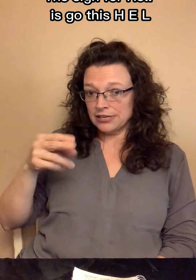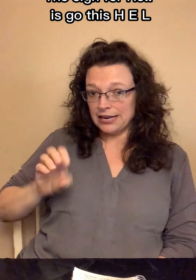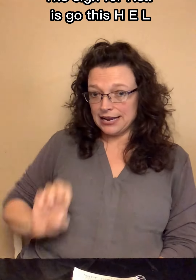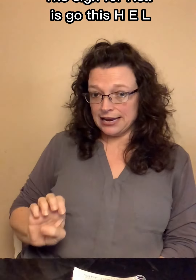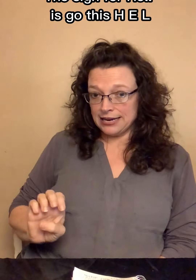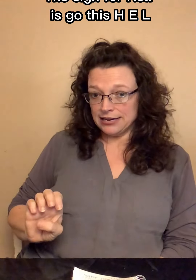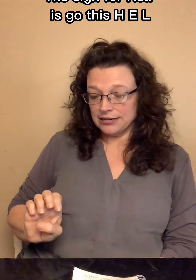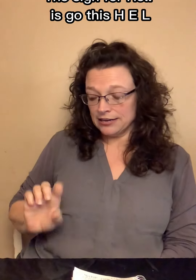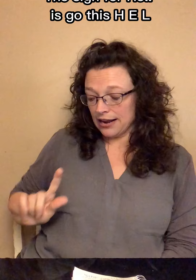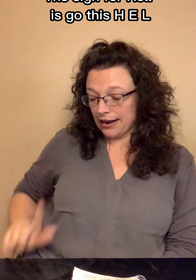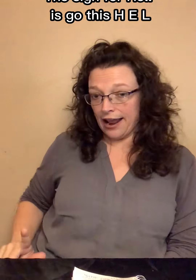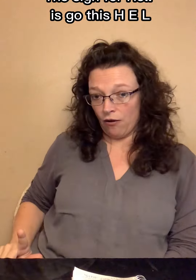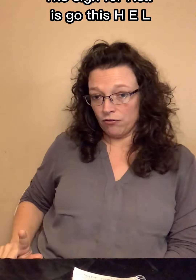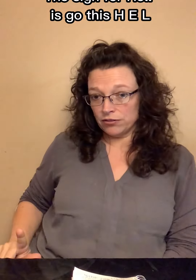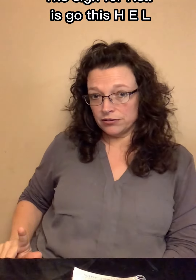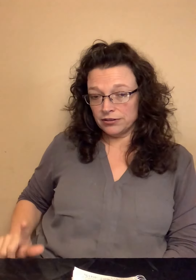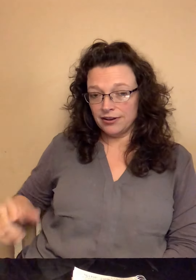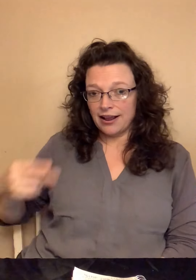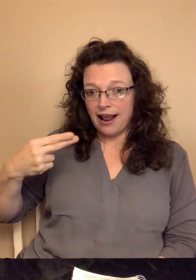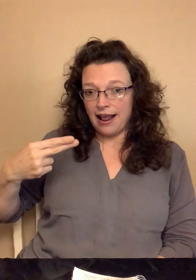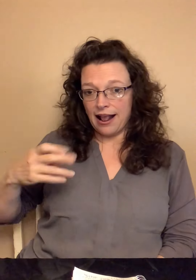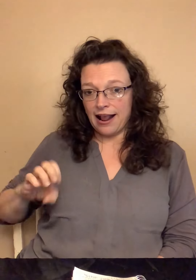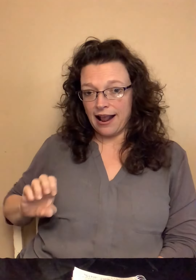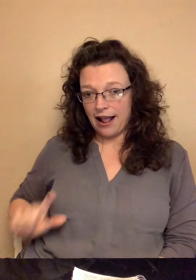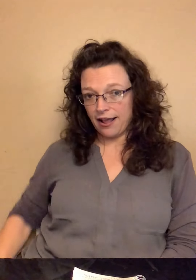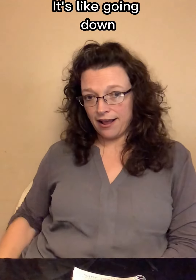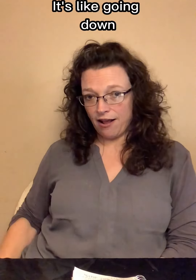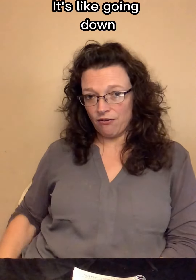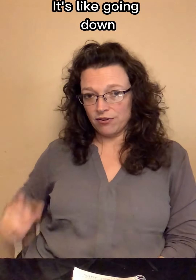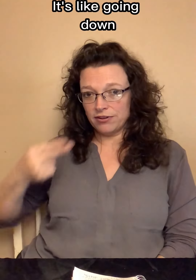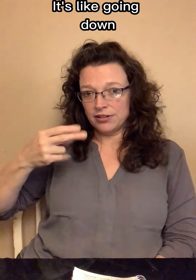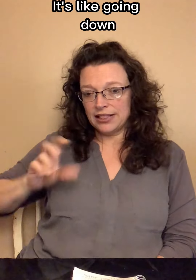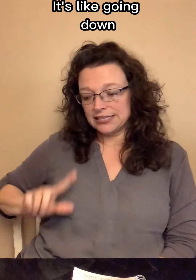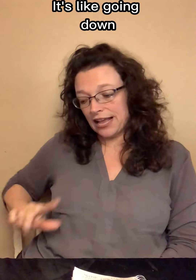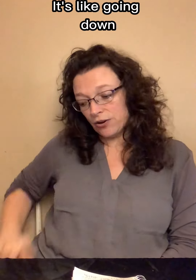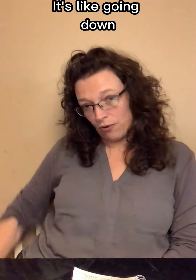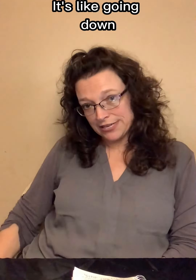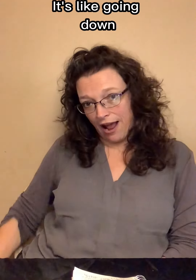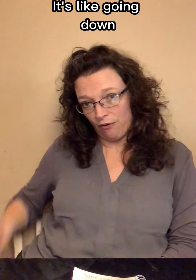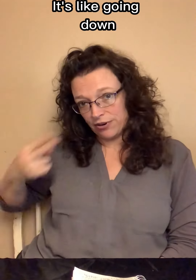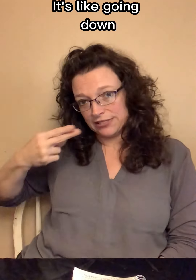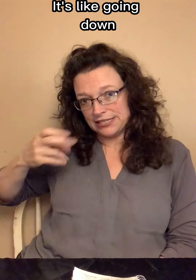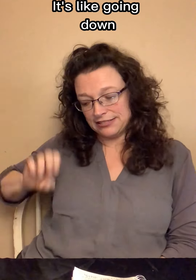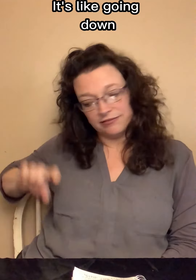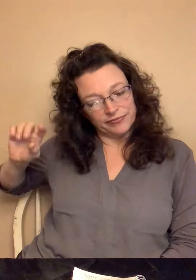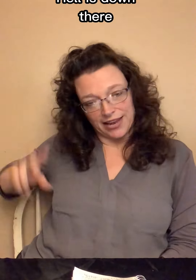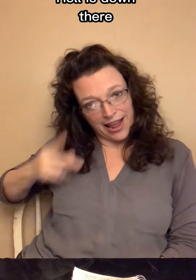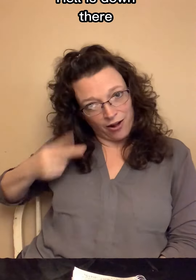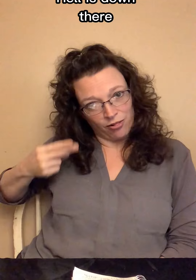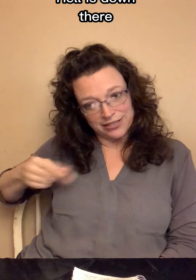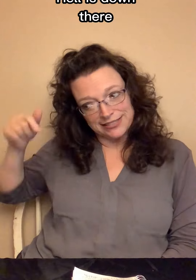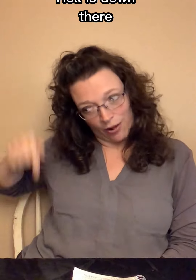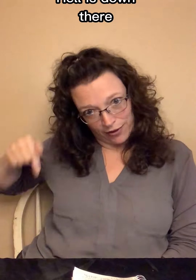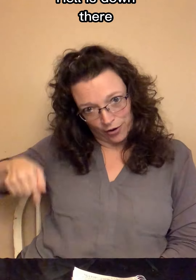E, and L. Hell. It's like going down. Hell is down there.